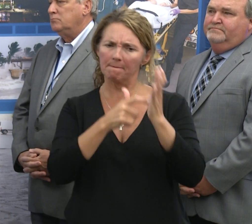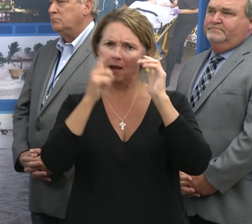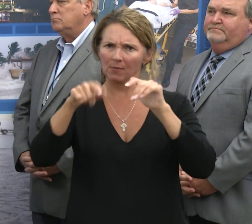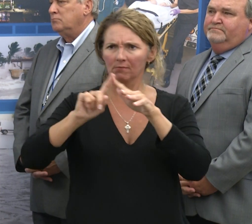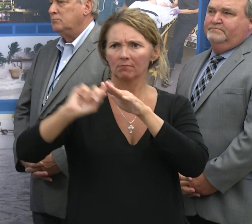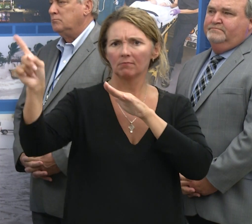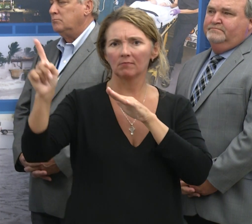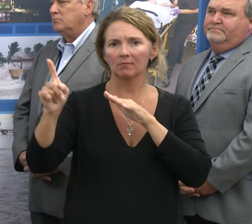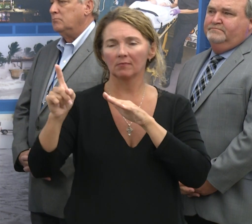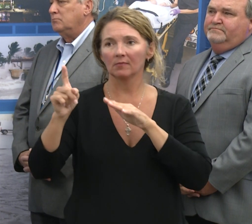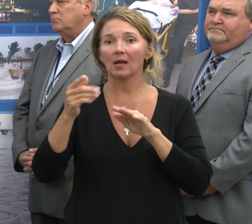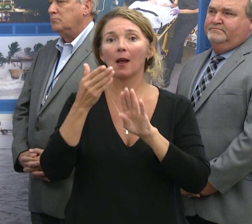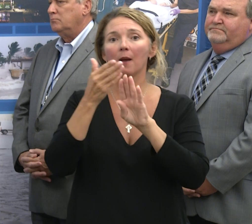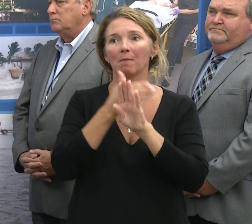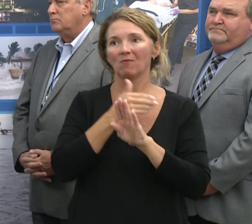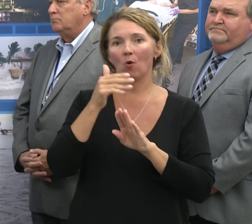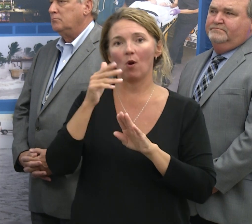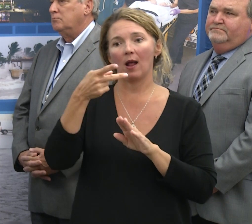Yeah.